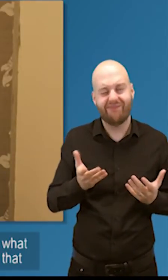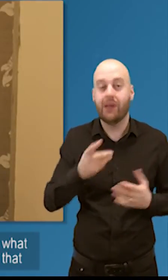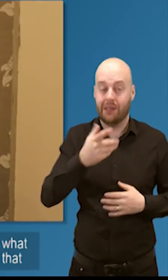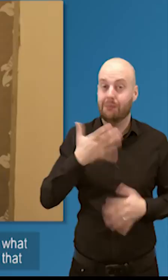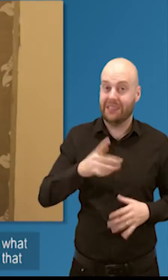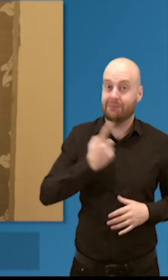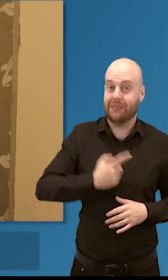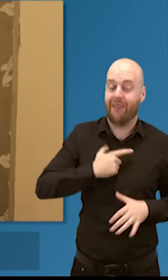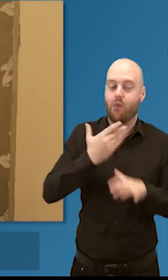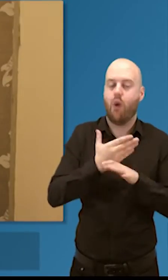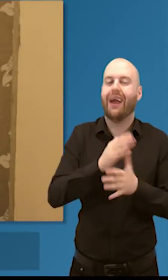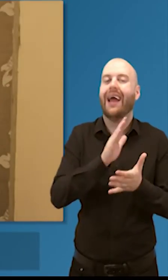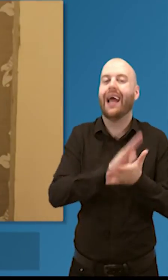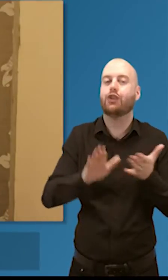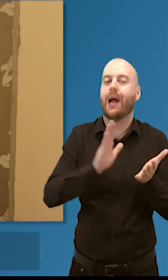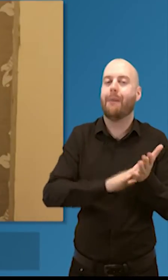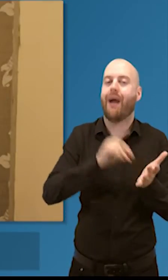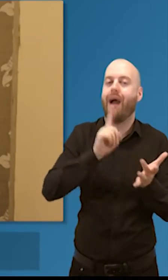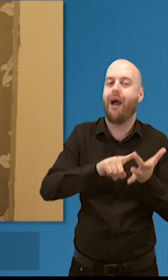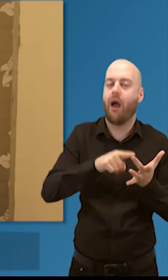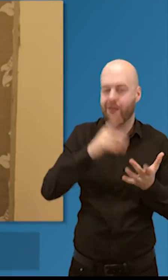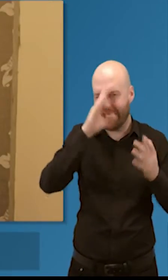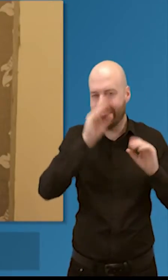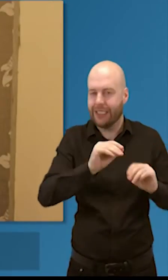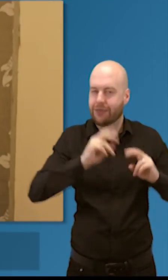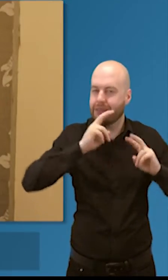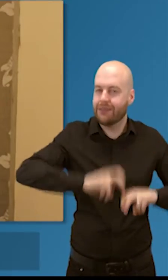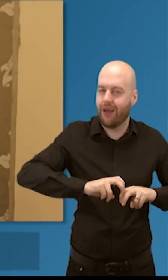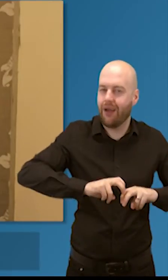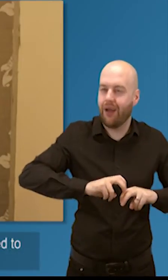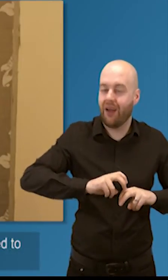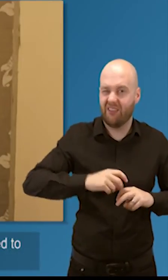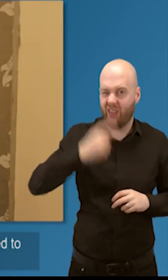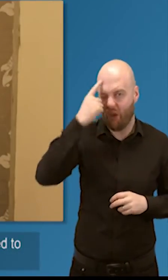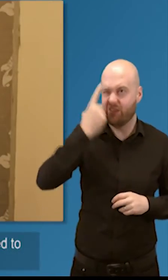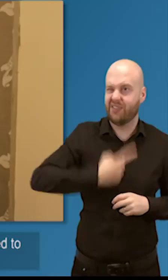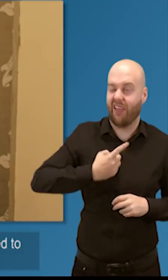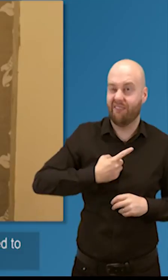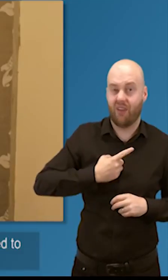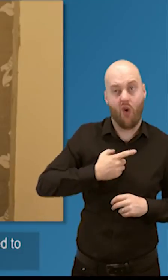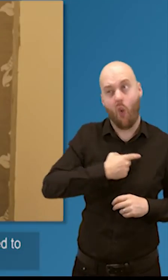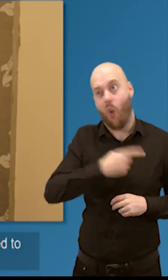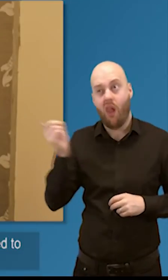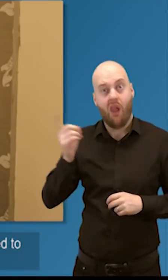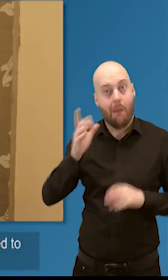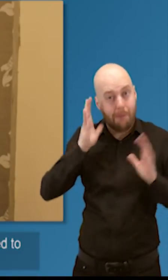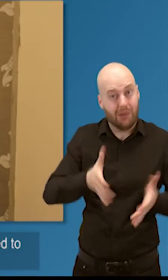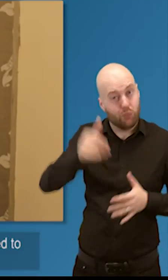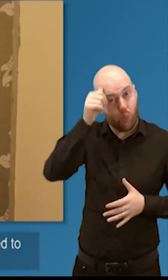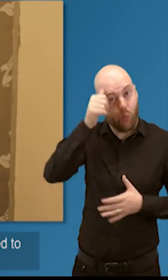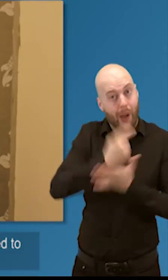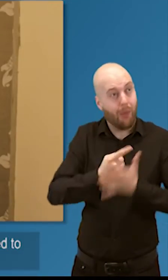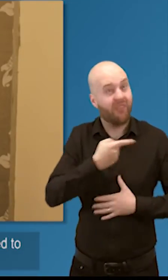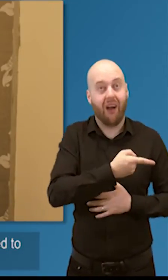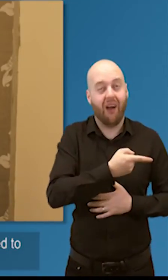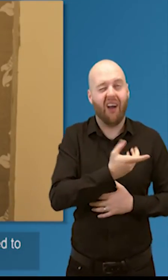make sure that people know that there's a regulator there and it helps to build public trust but here are some of the main areas that that we need to think about was